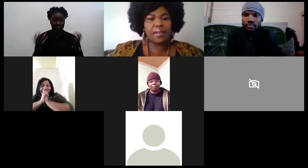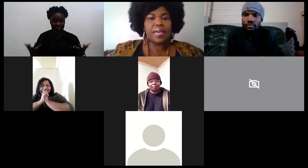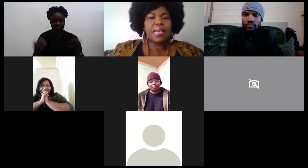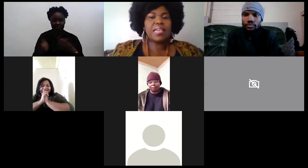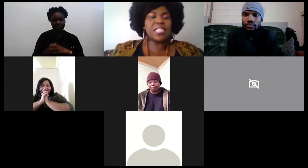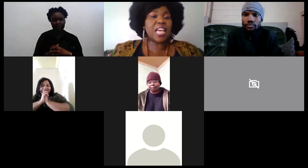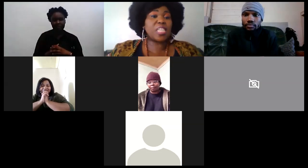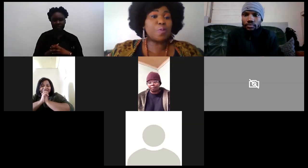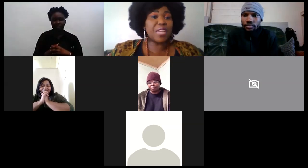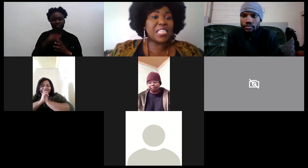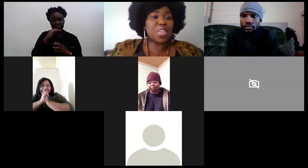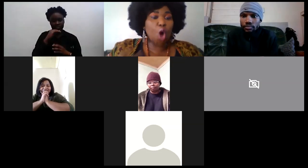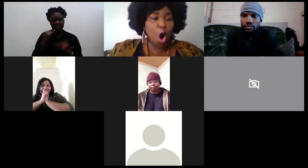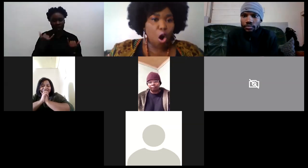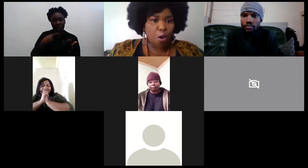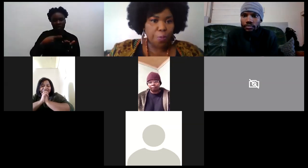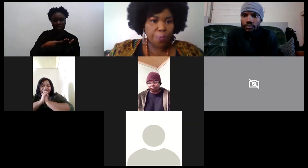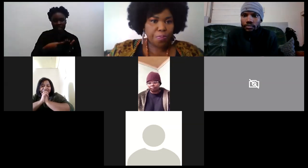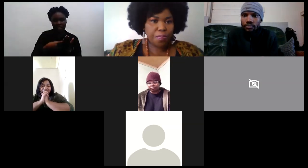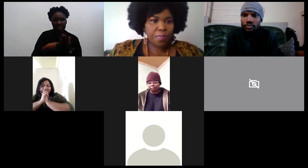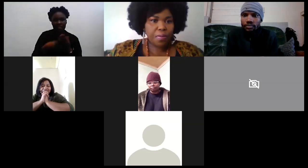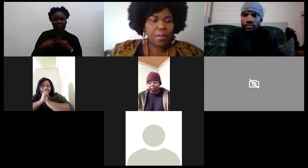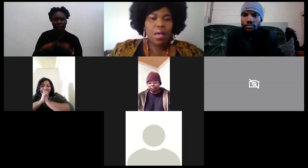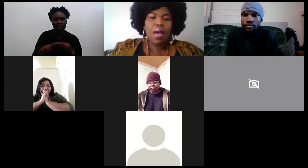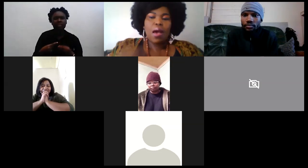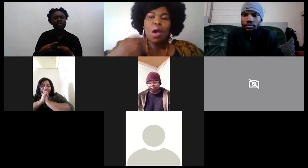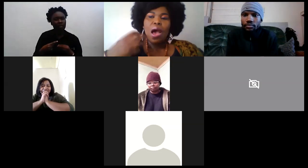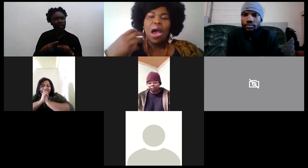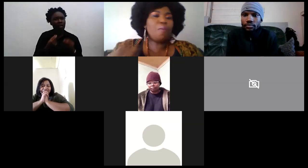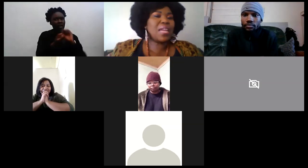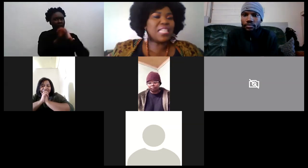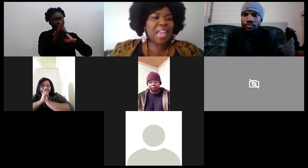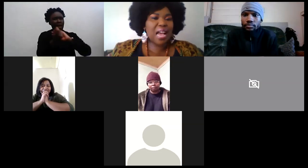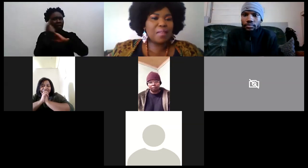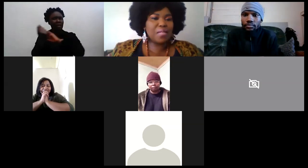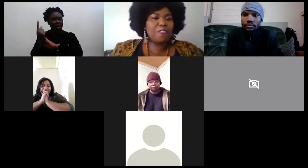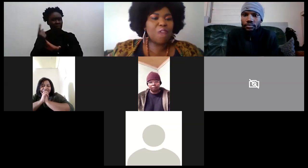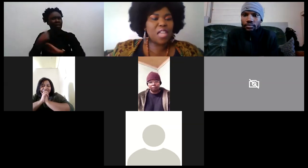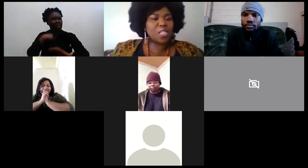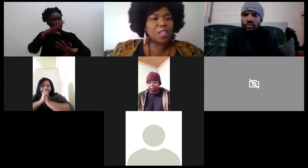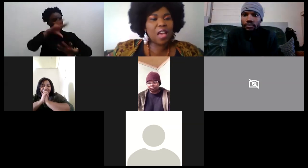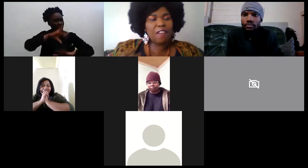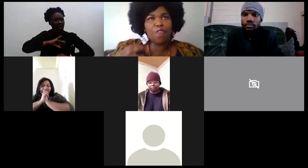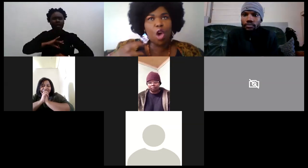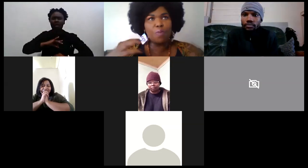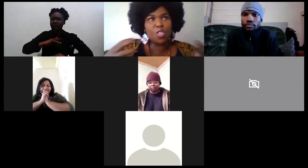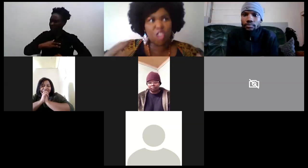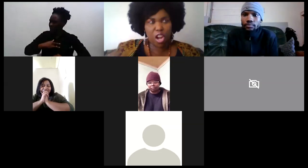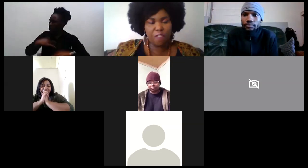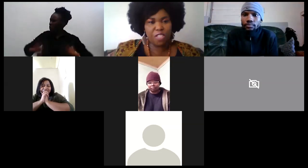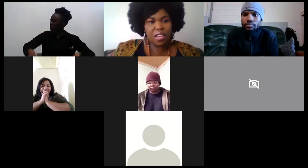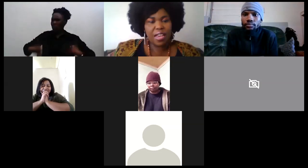tackle is experiencing all how many times have you have you